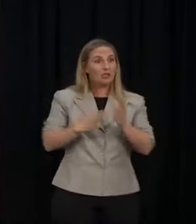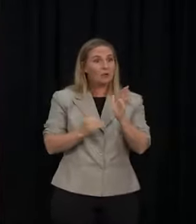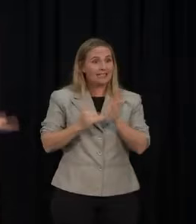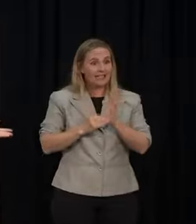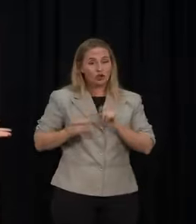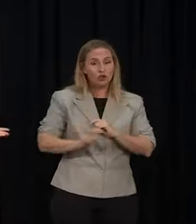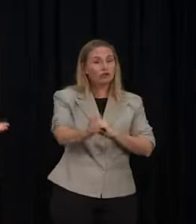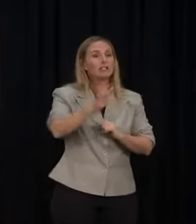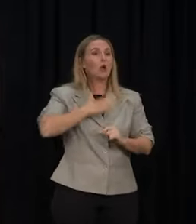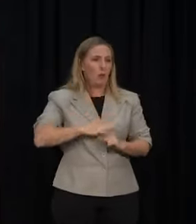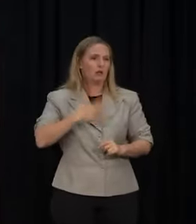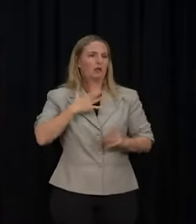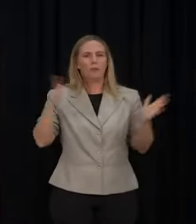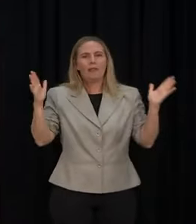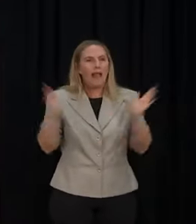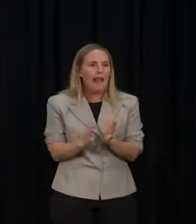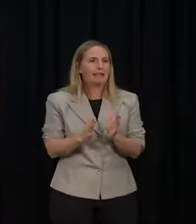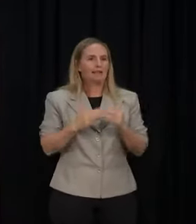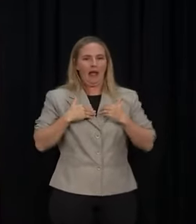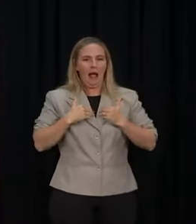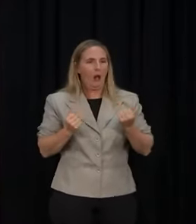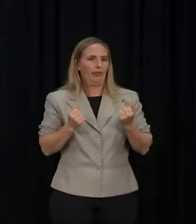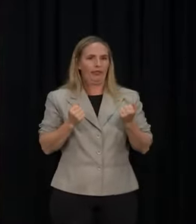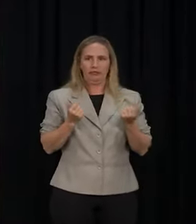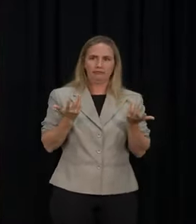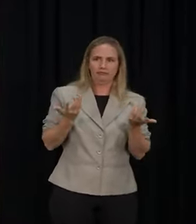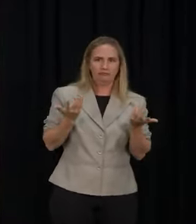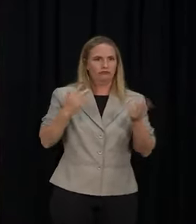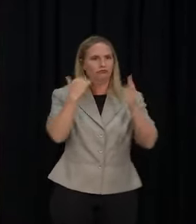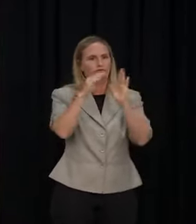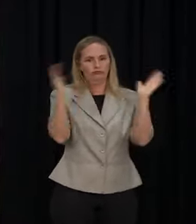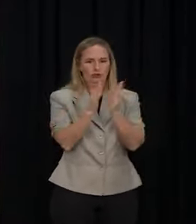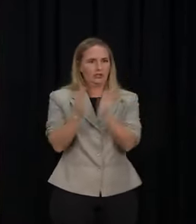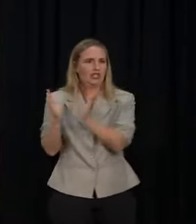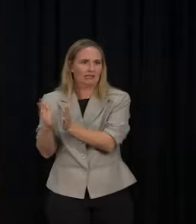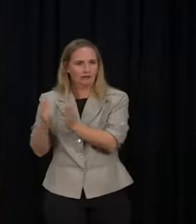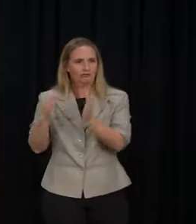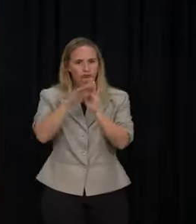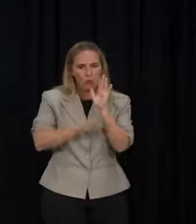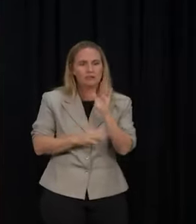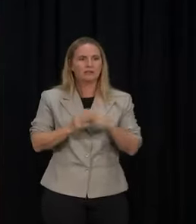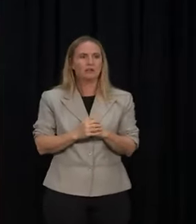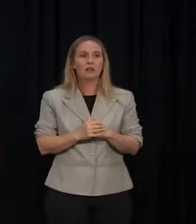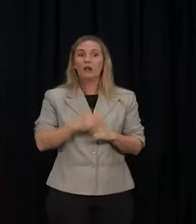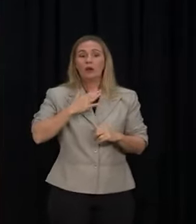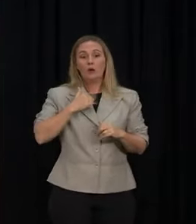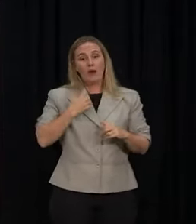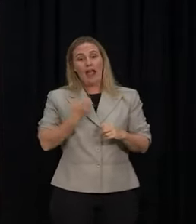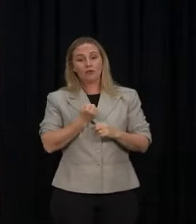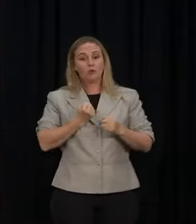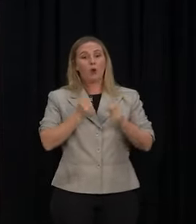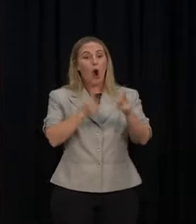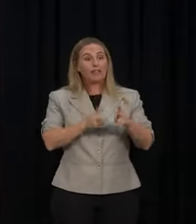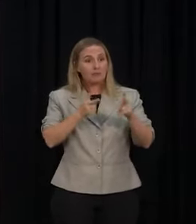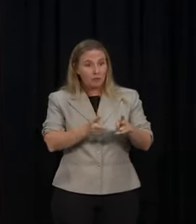restrictions as possible, because we are managing. We're moving into a new normal, and our health system isn't overwhelmed, and people feel confident